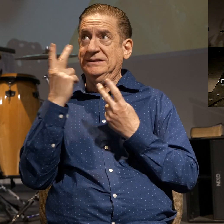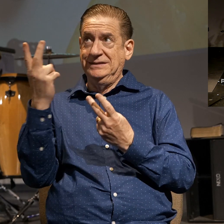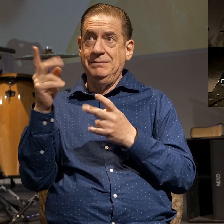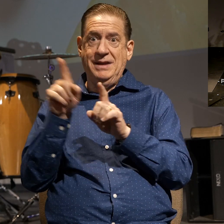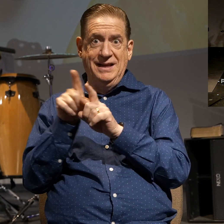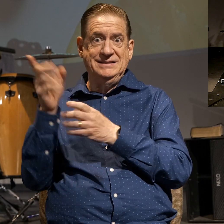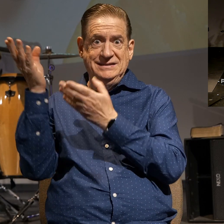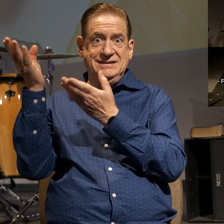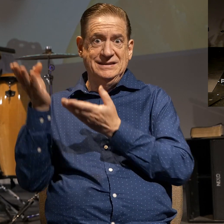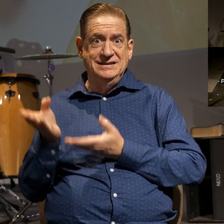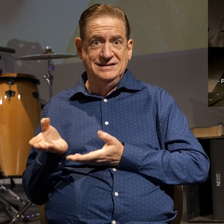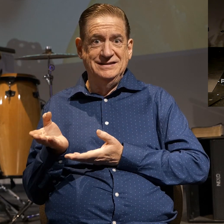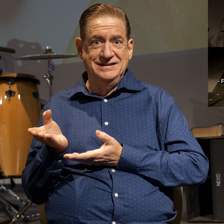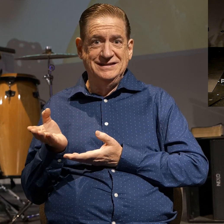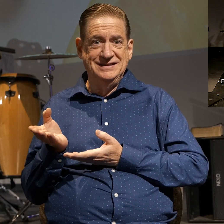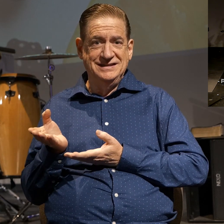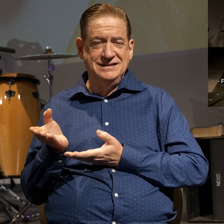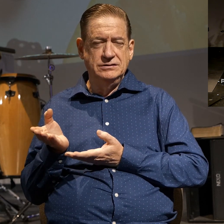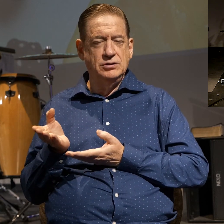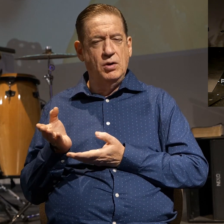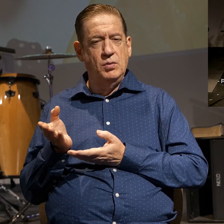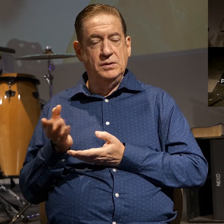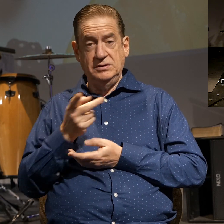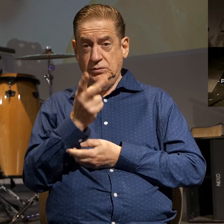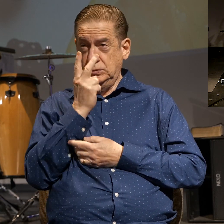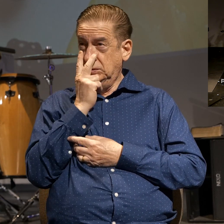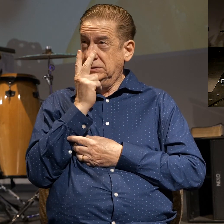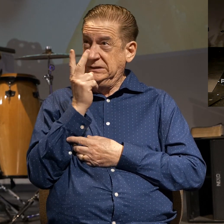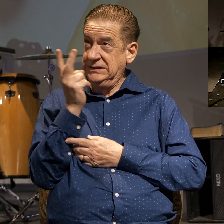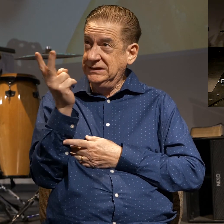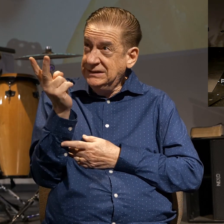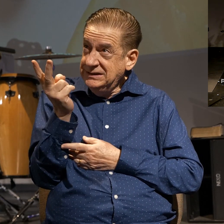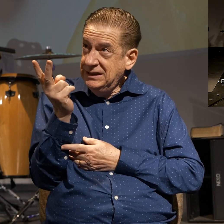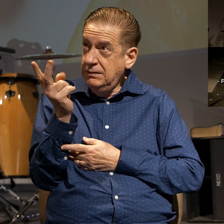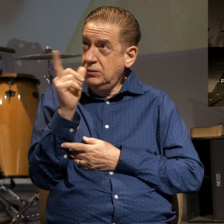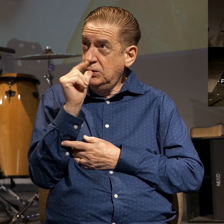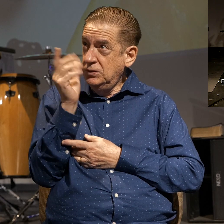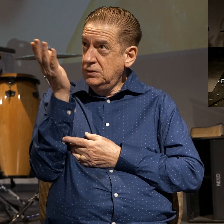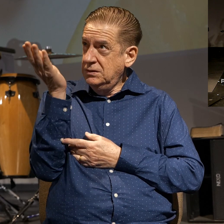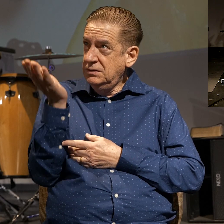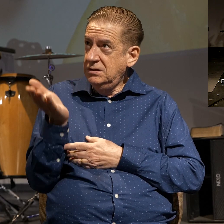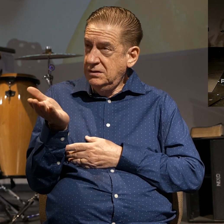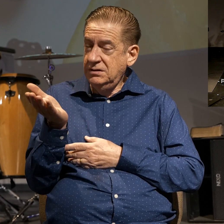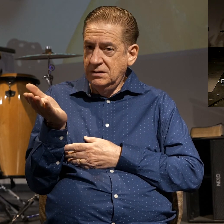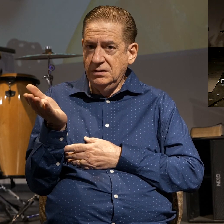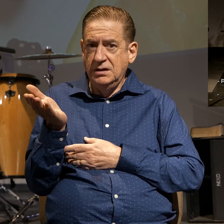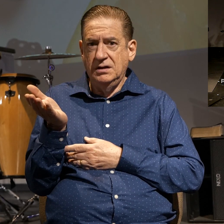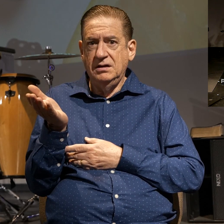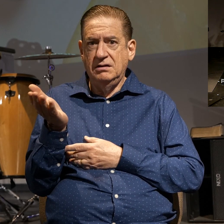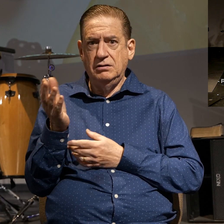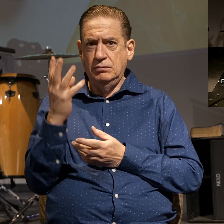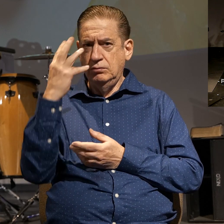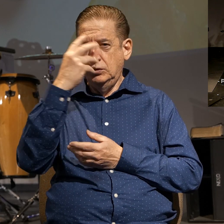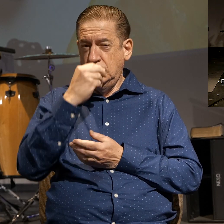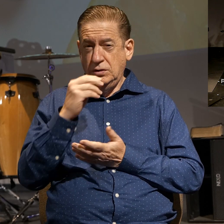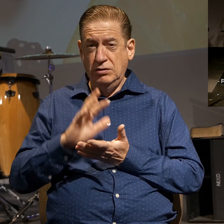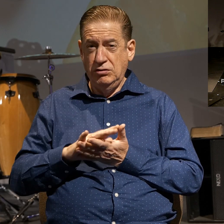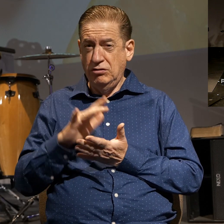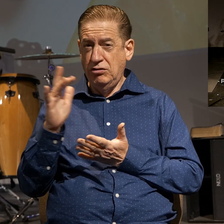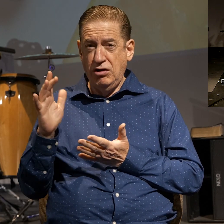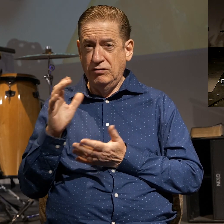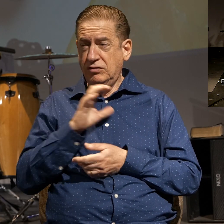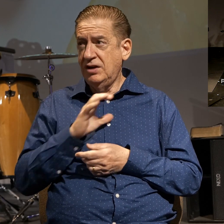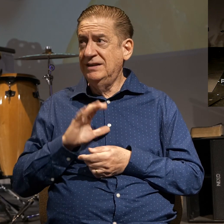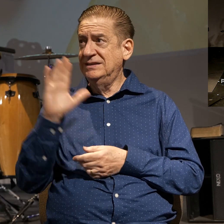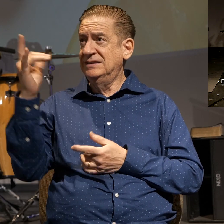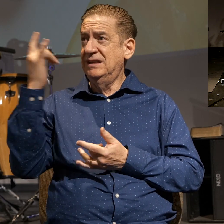him as he is. So it's in the seeing him as he is the beauty and the glory of Christ and his love